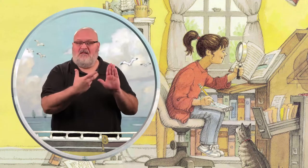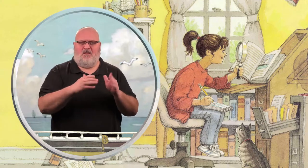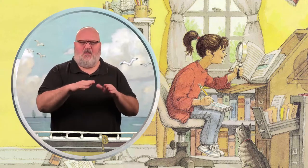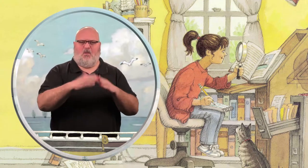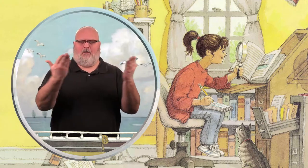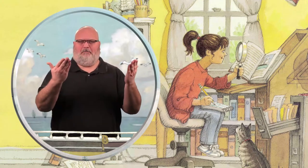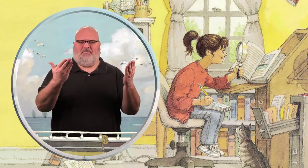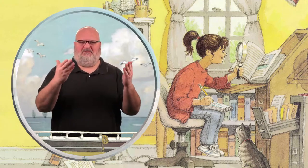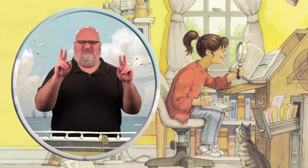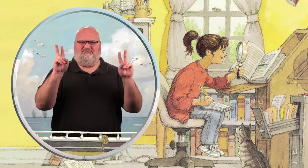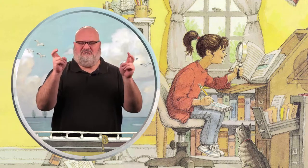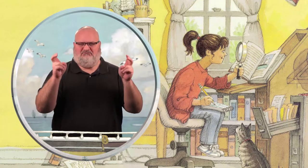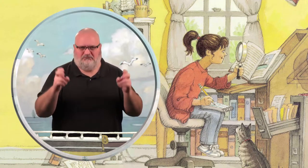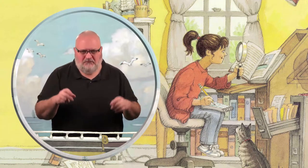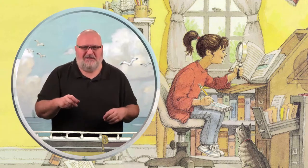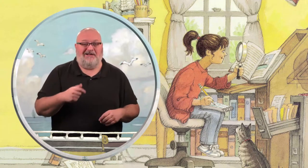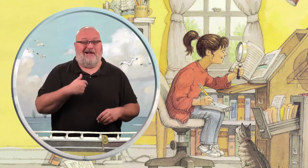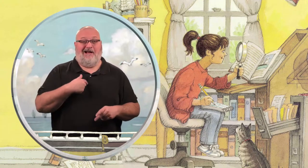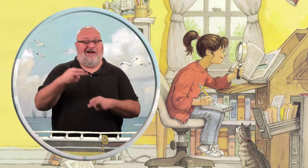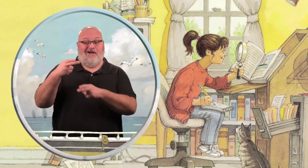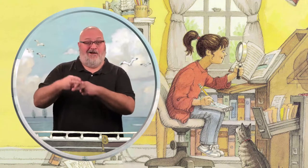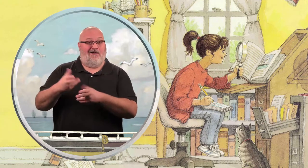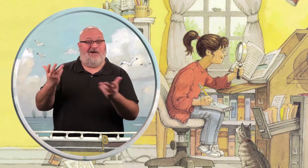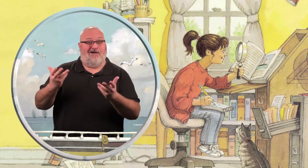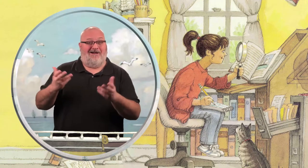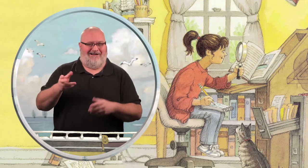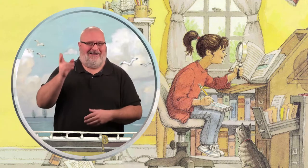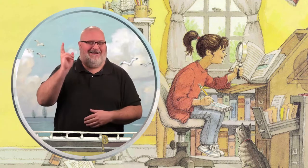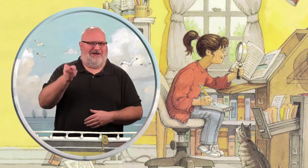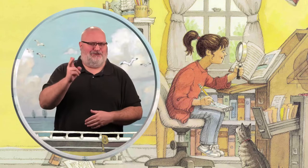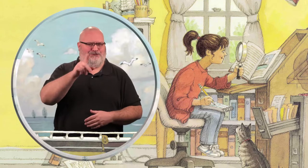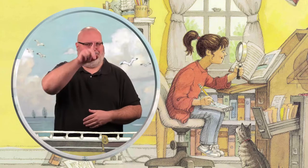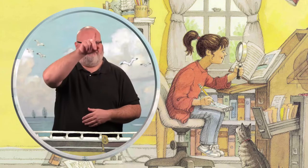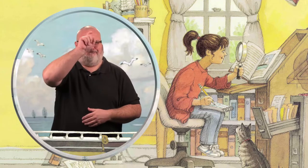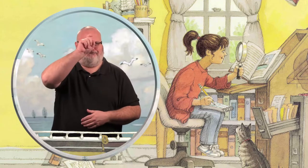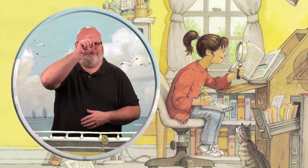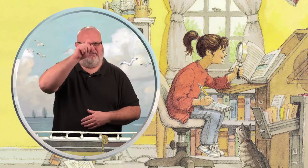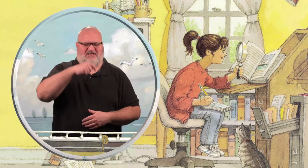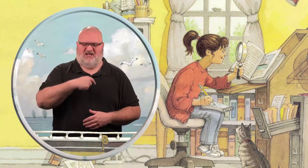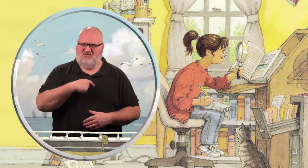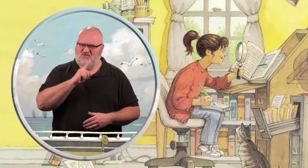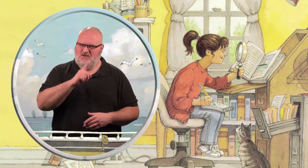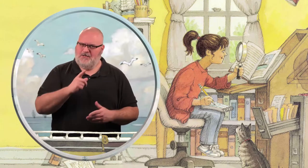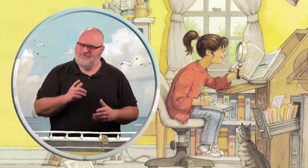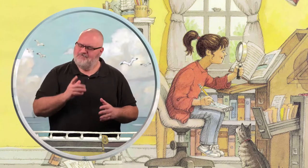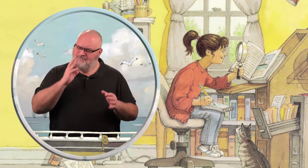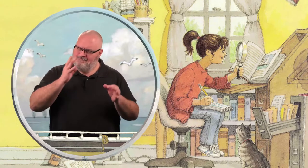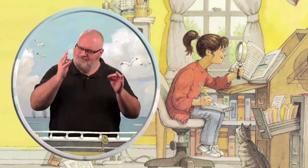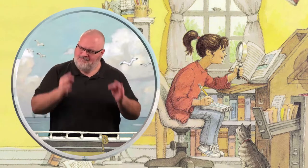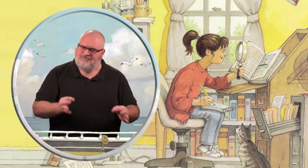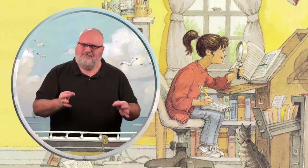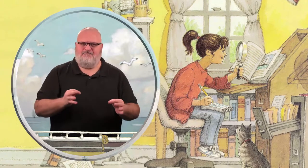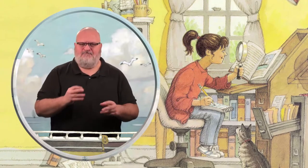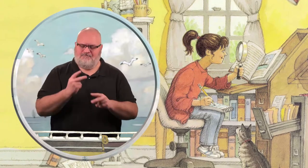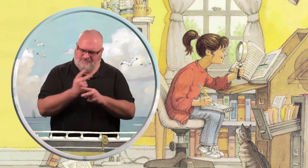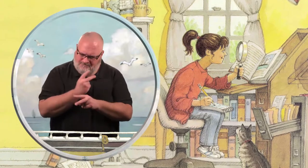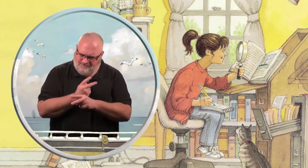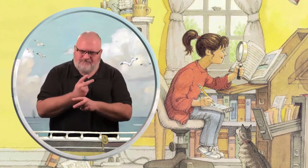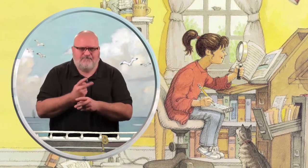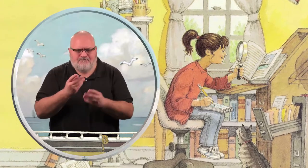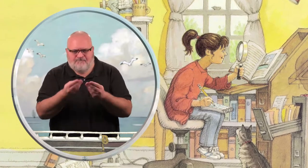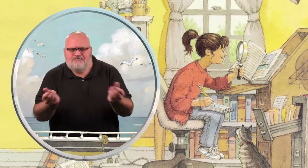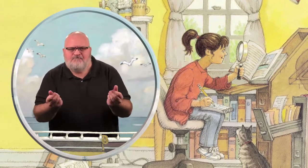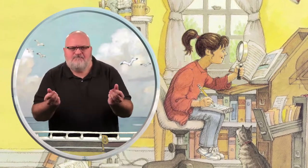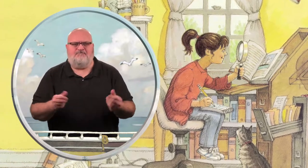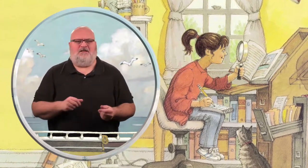Dad calls these cases open, but I call them history mysteries, and I am determined to figure them out.